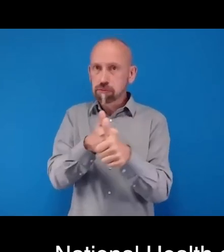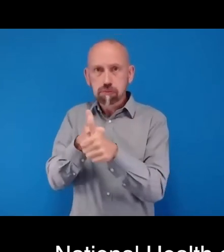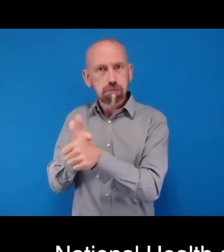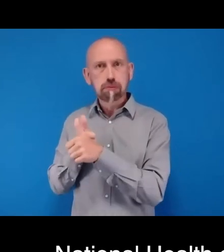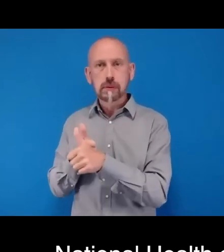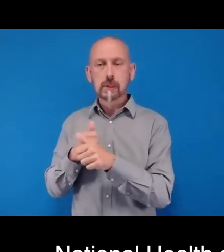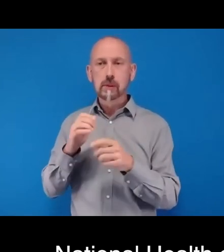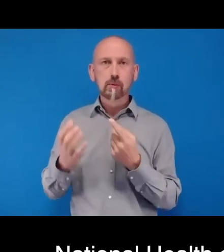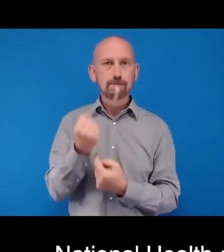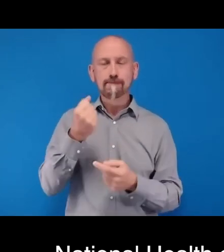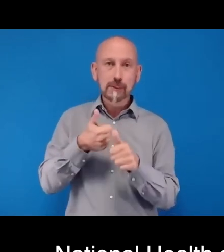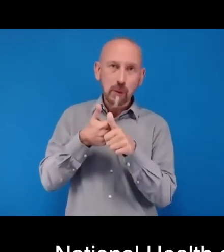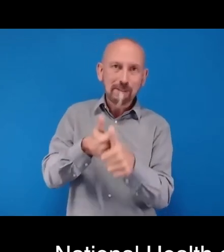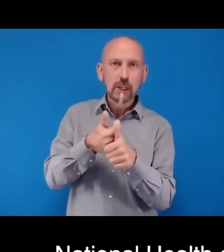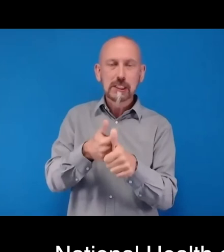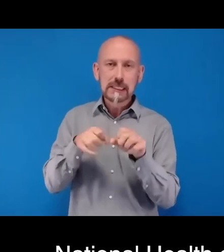the advocacy front.